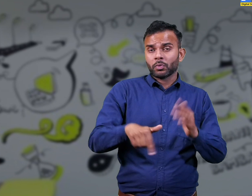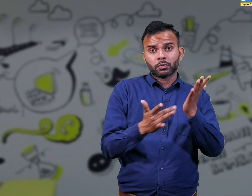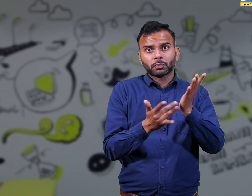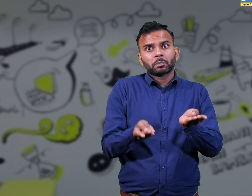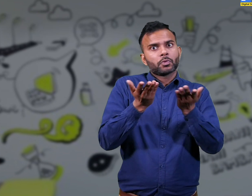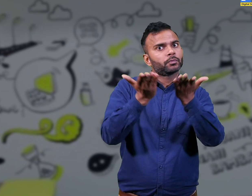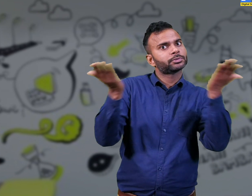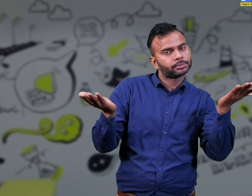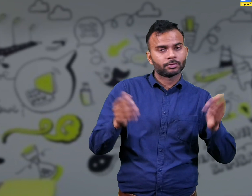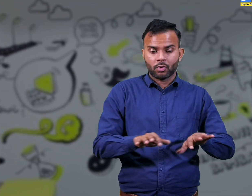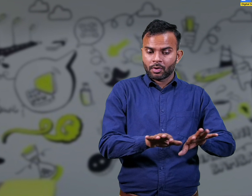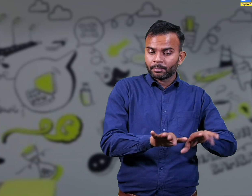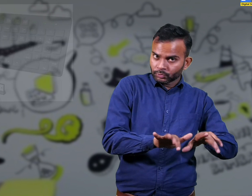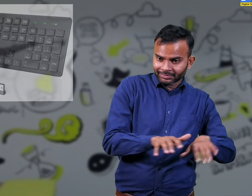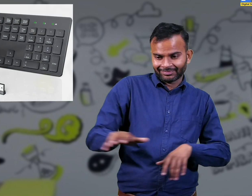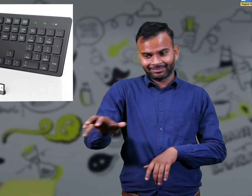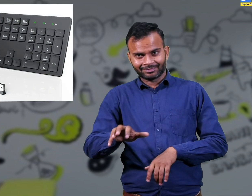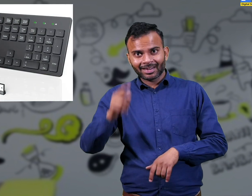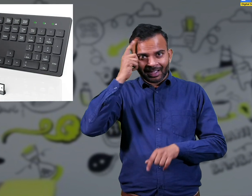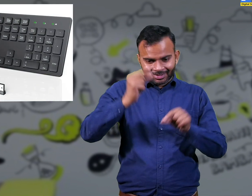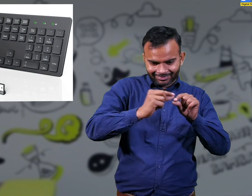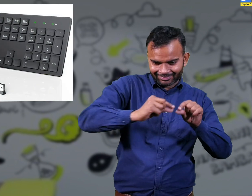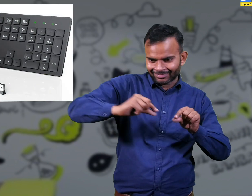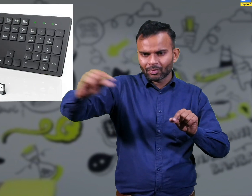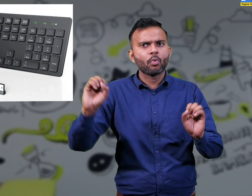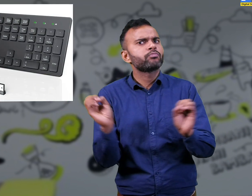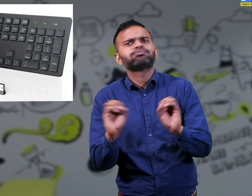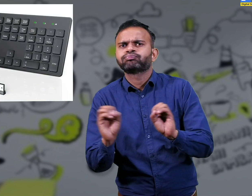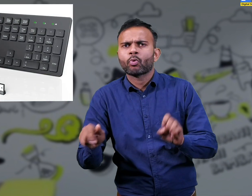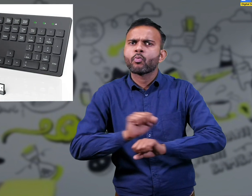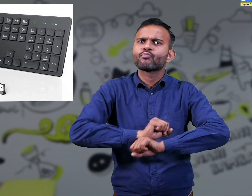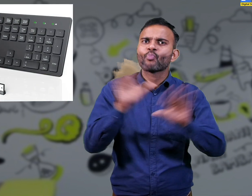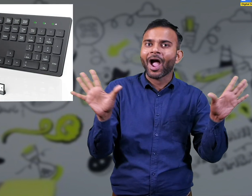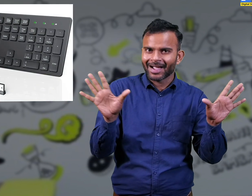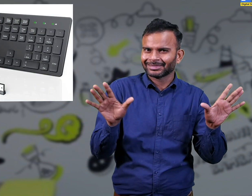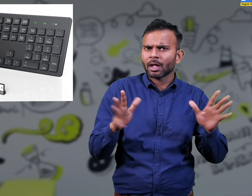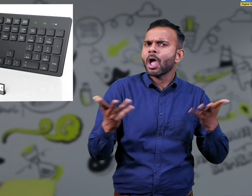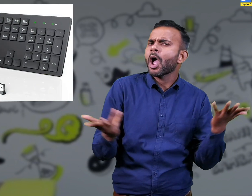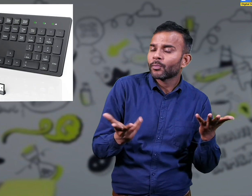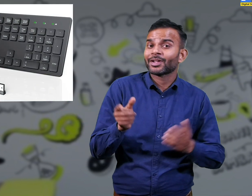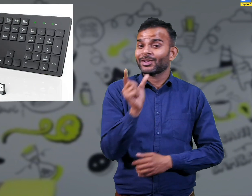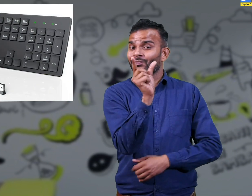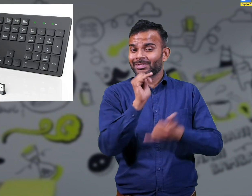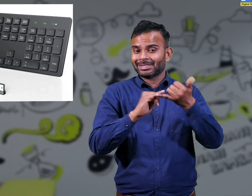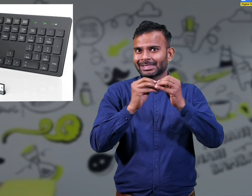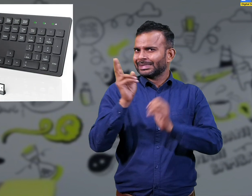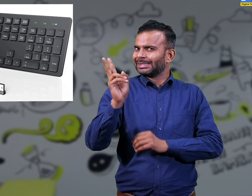Nowadays, there is updated technology where wireless keyboard and mouse come with